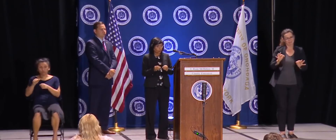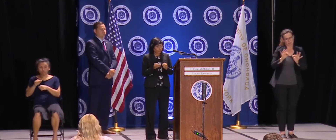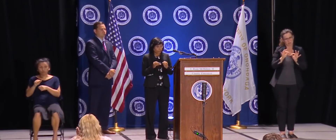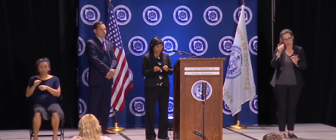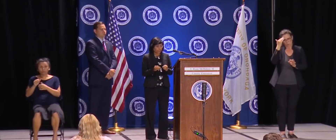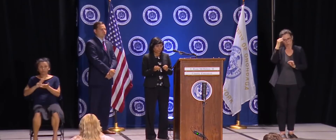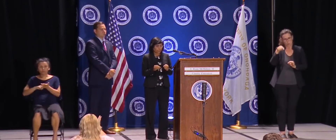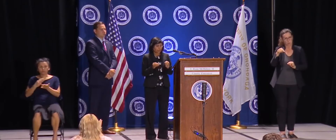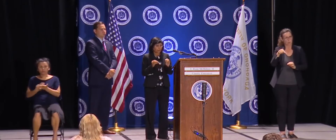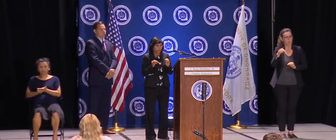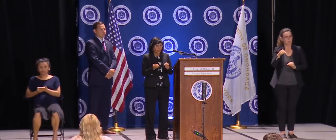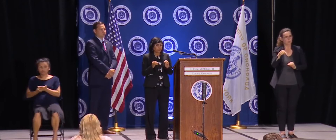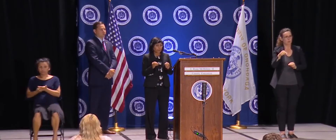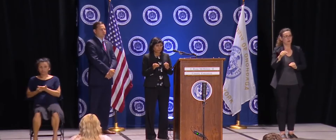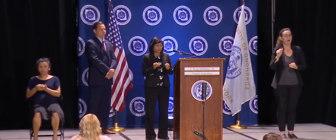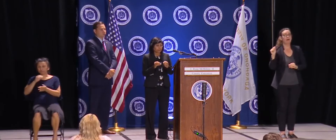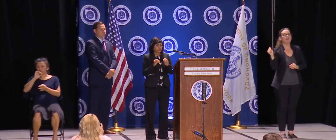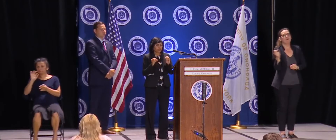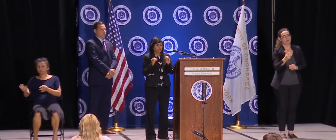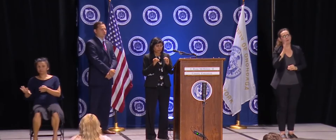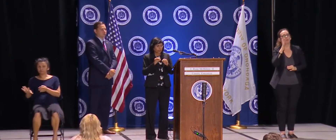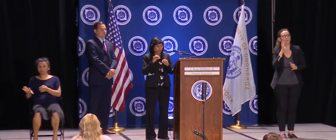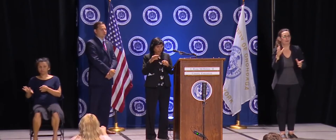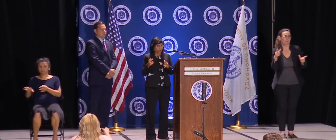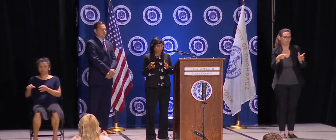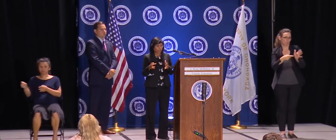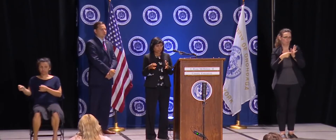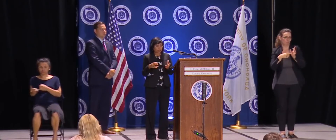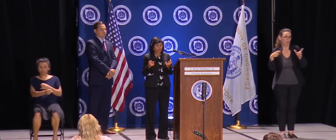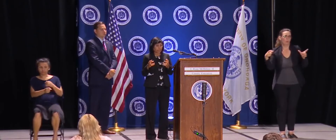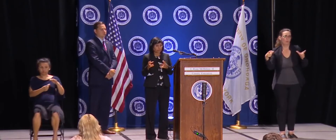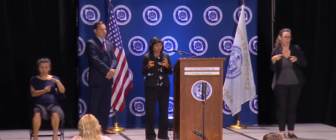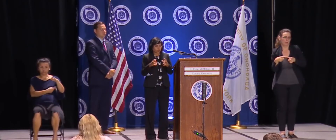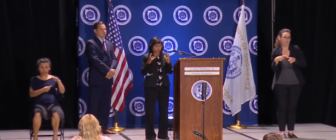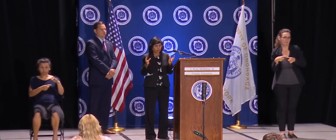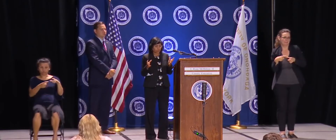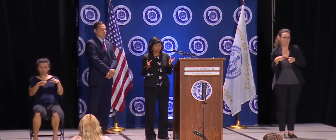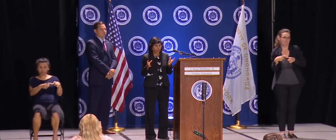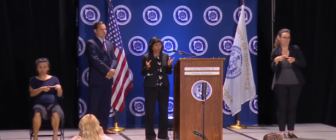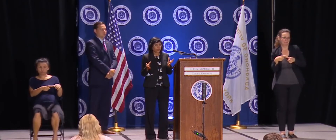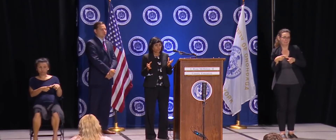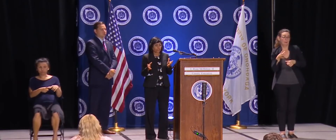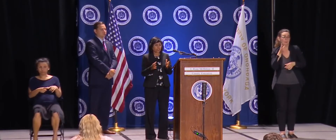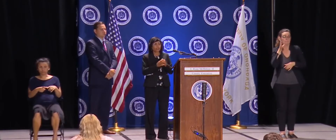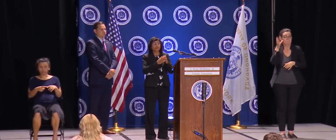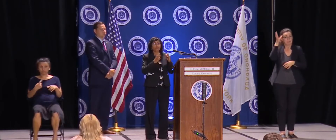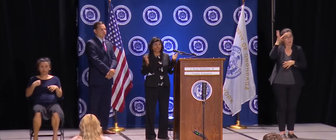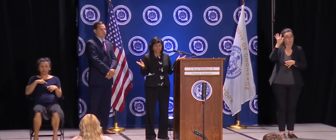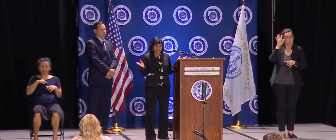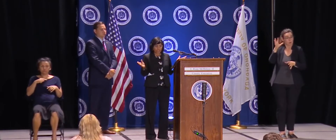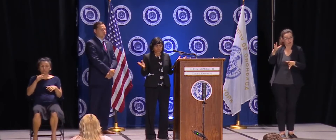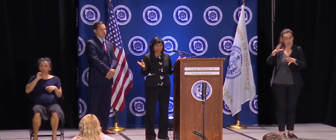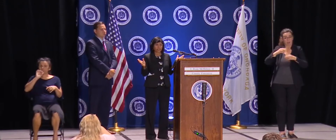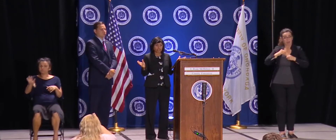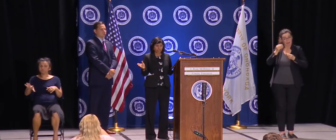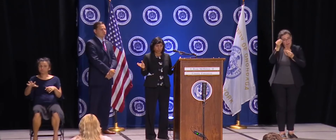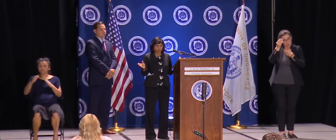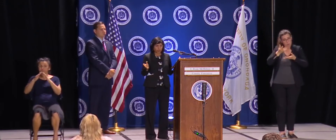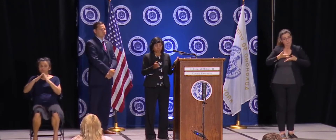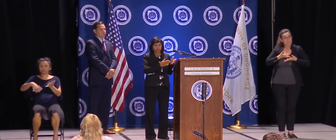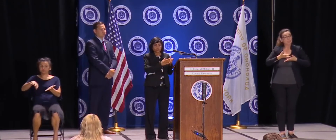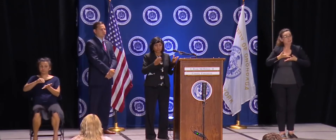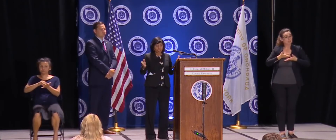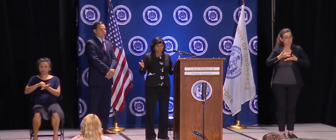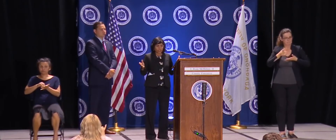official quarantine. Their parents, because they're minor, they will get the order for the quarantine. 14 days, they stay